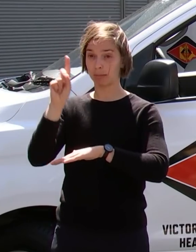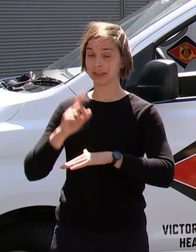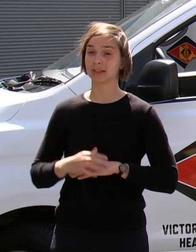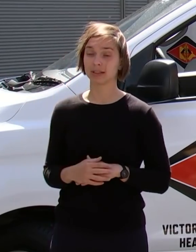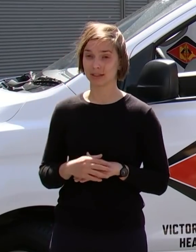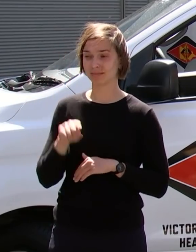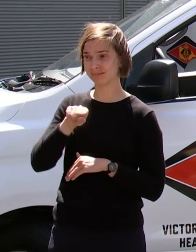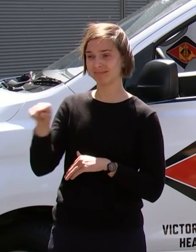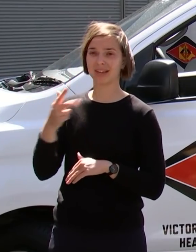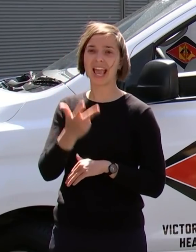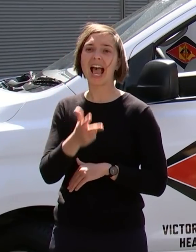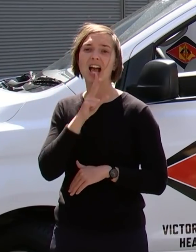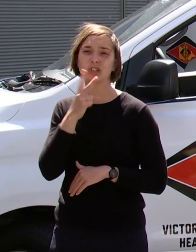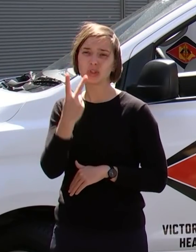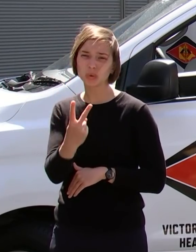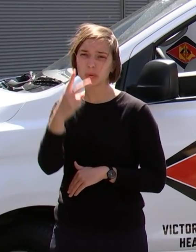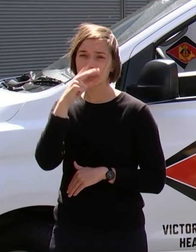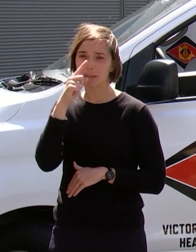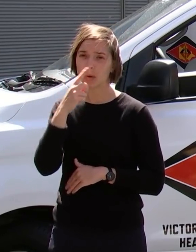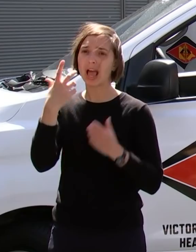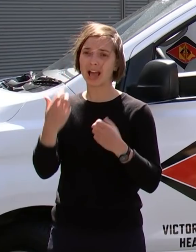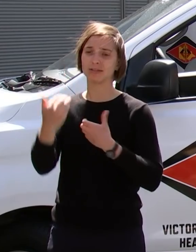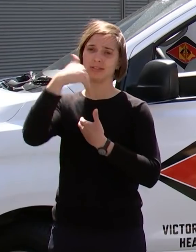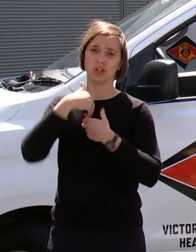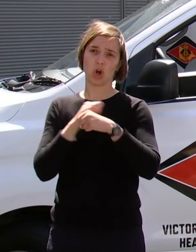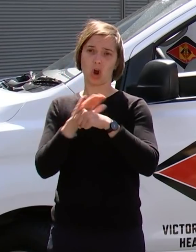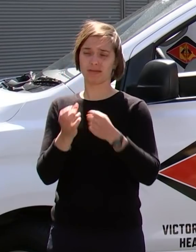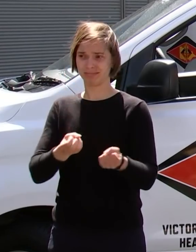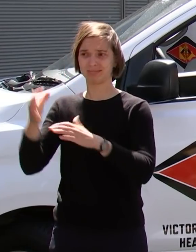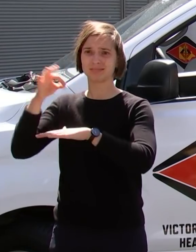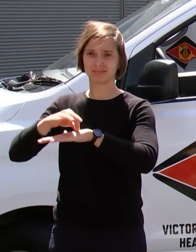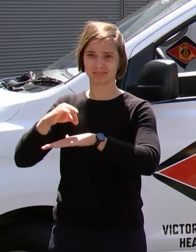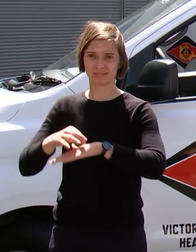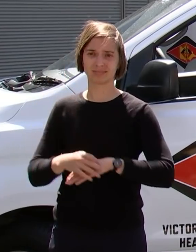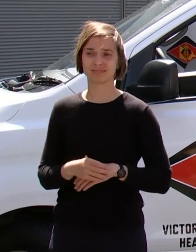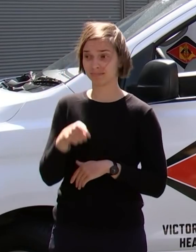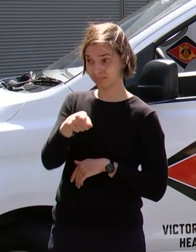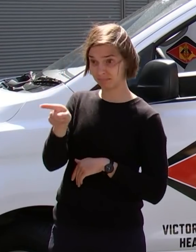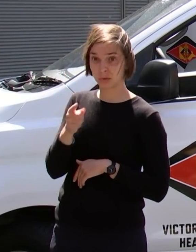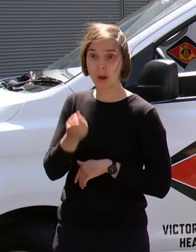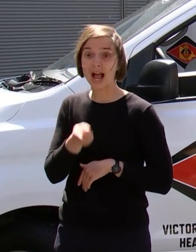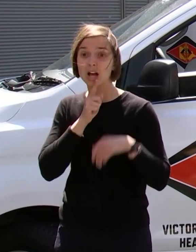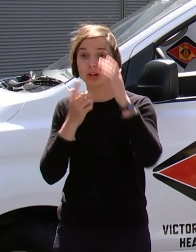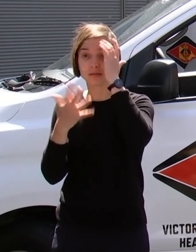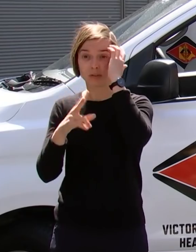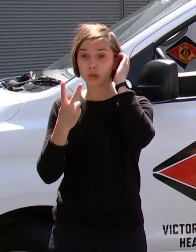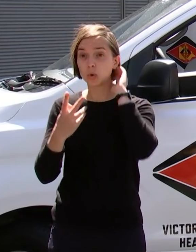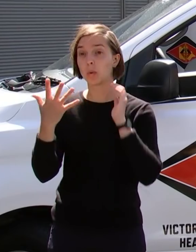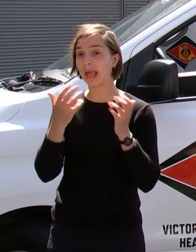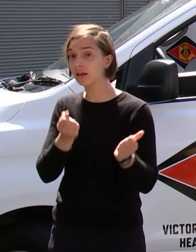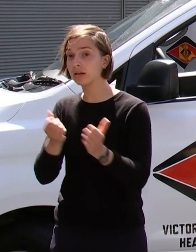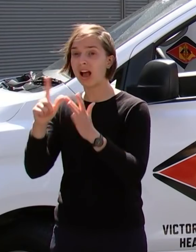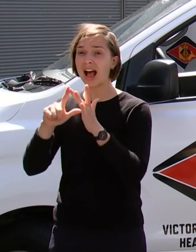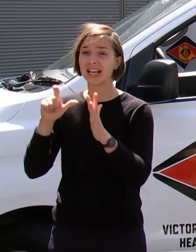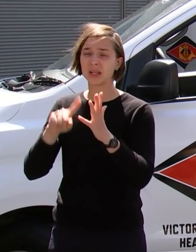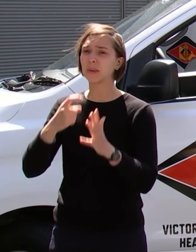COVID-19 in our hospitals. Somewhere 152 of those are in intensive care, and